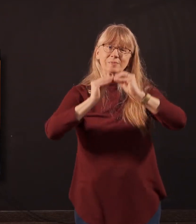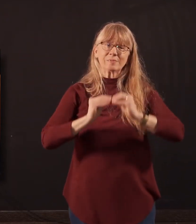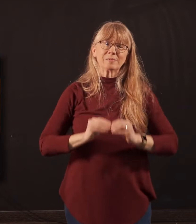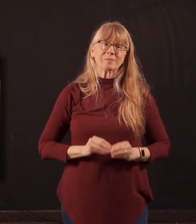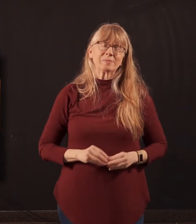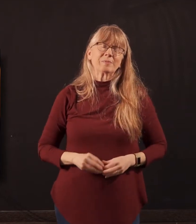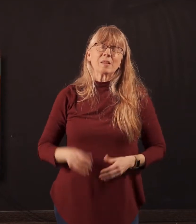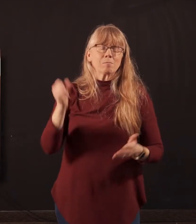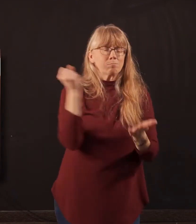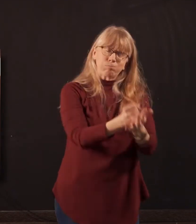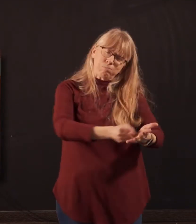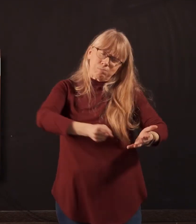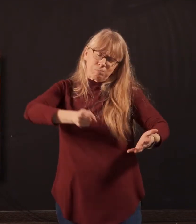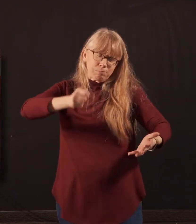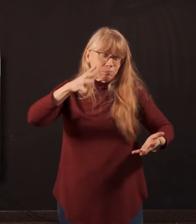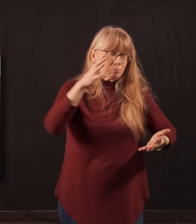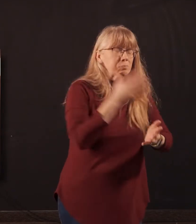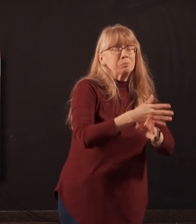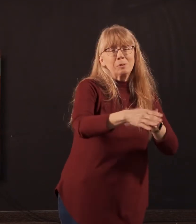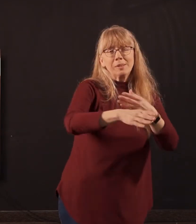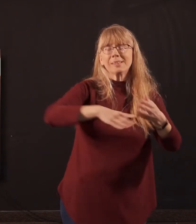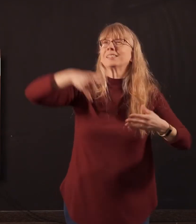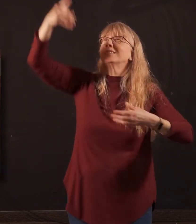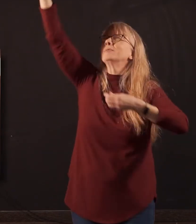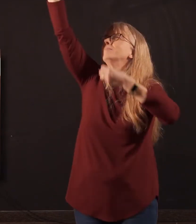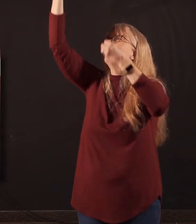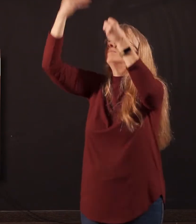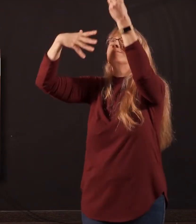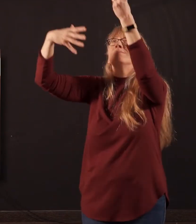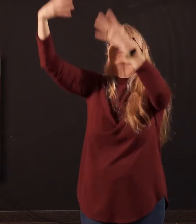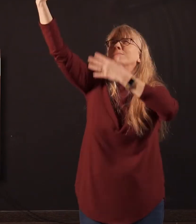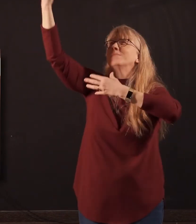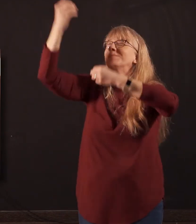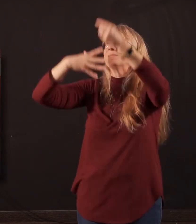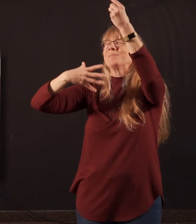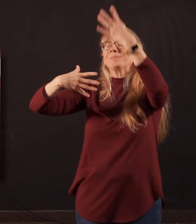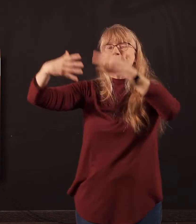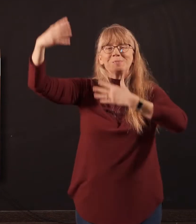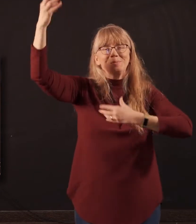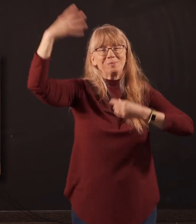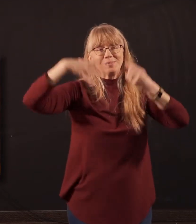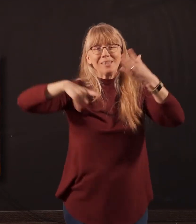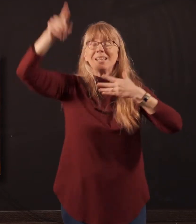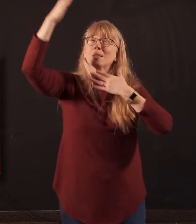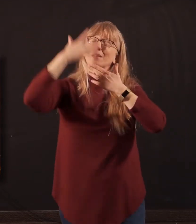Lot's riches of kindness, He levels, lavished on us. His blood